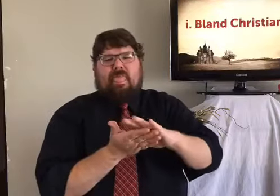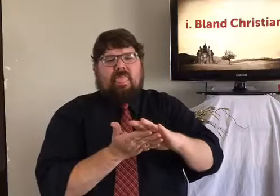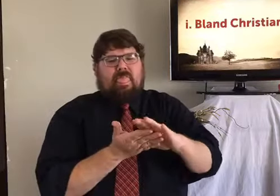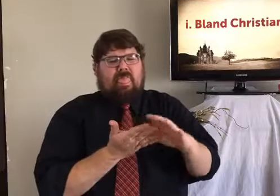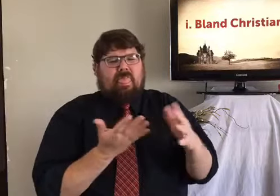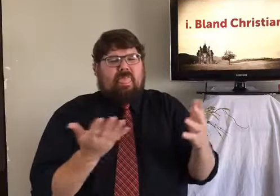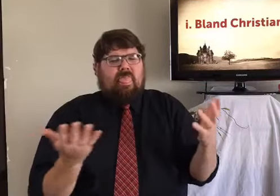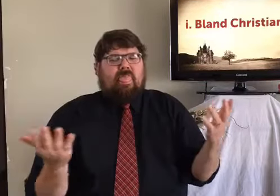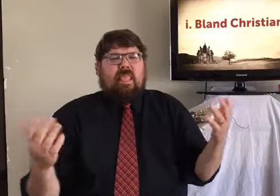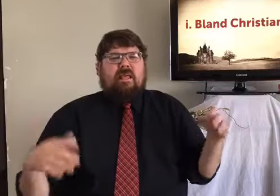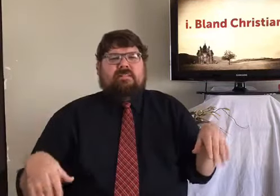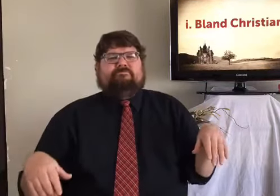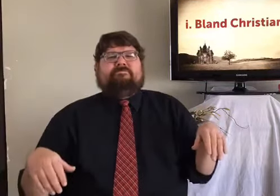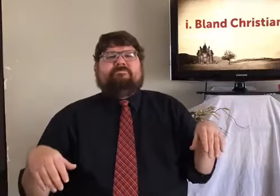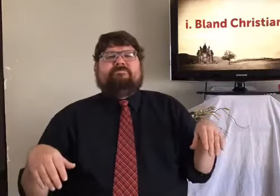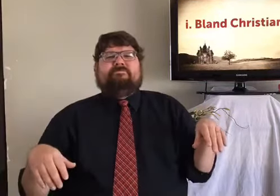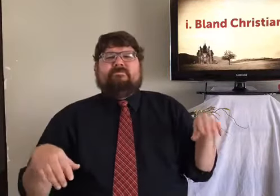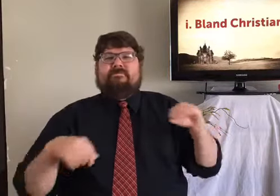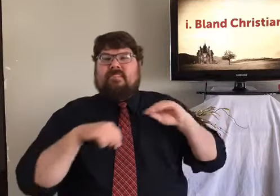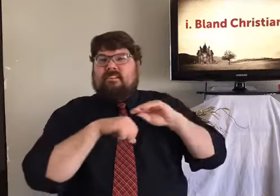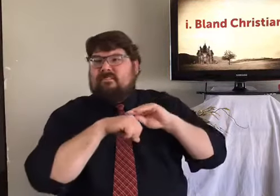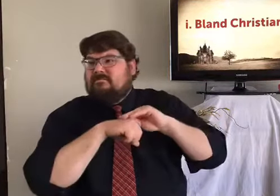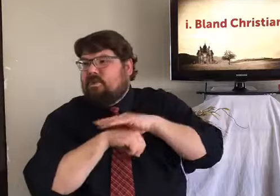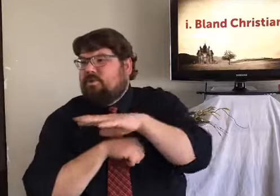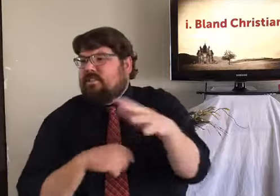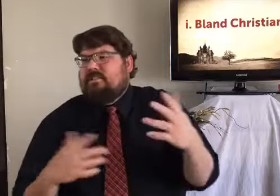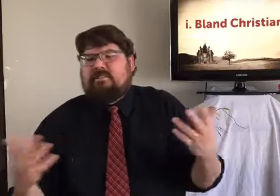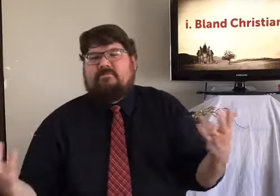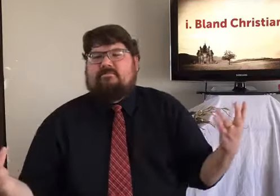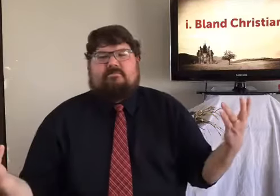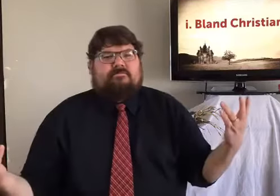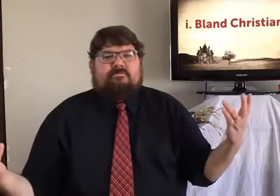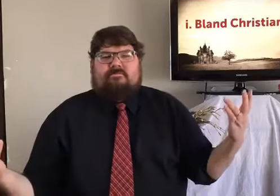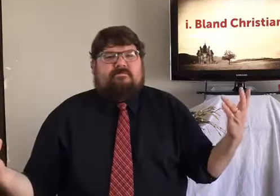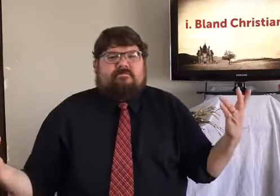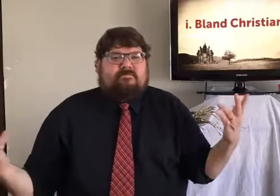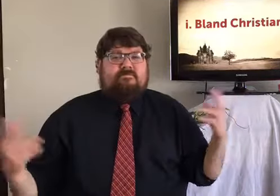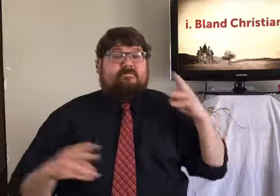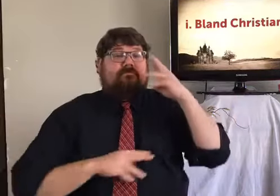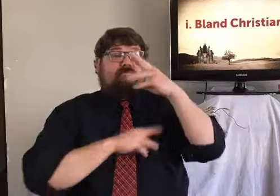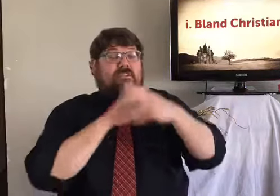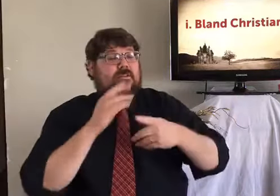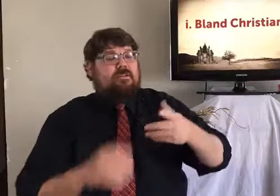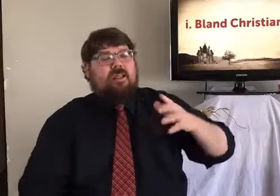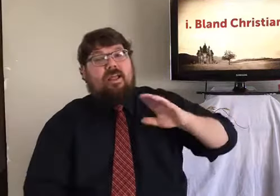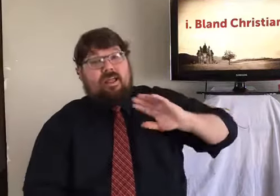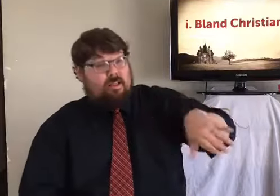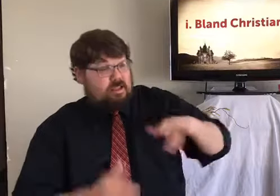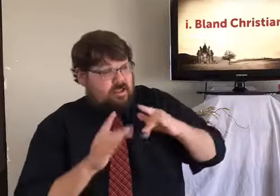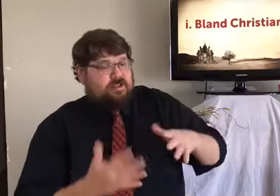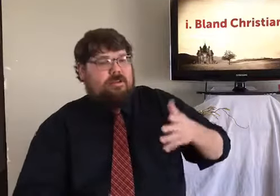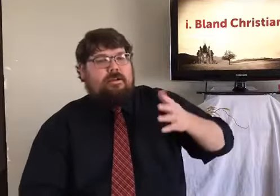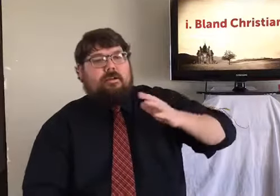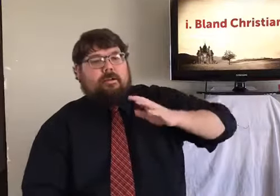A Christian who says he follows Christ can be bland, not have any influence on anyone else.